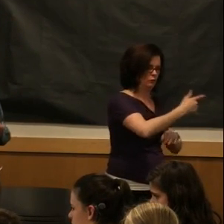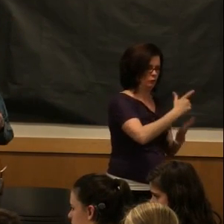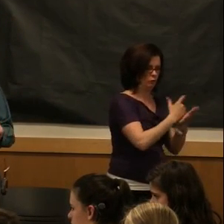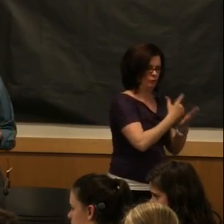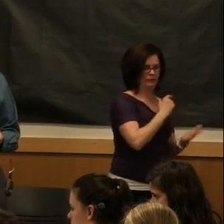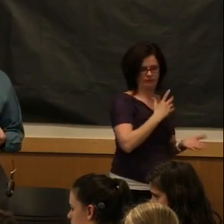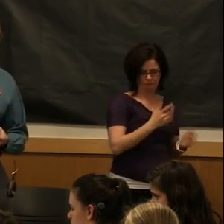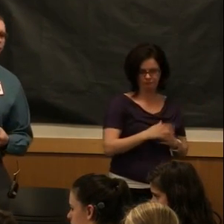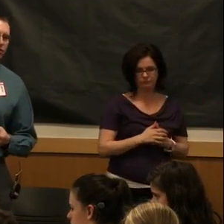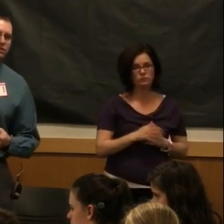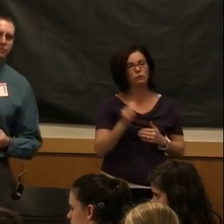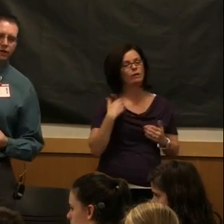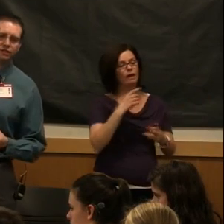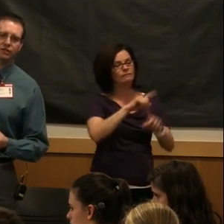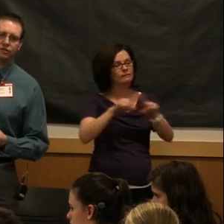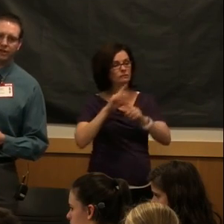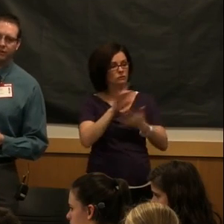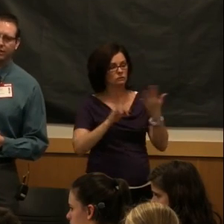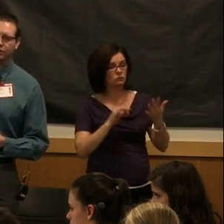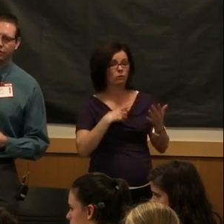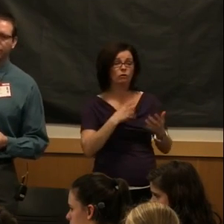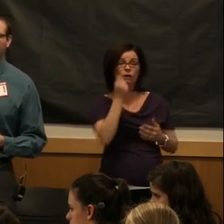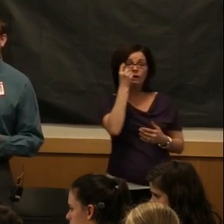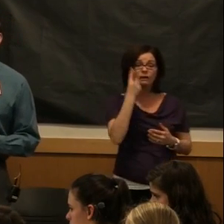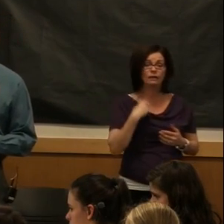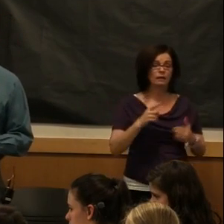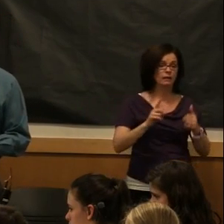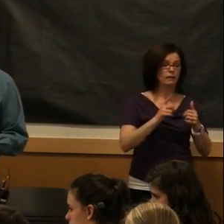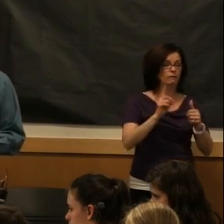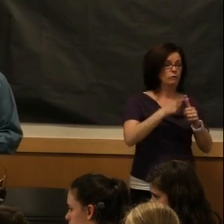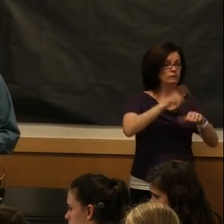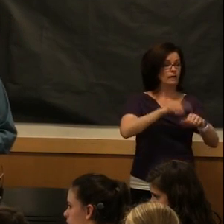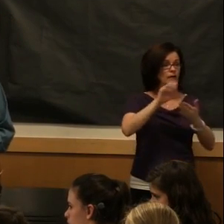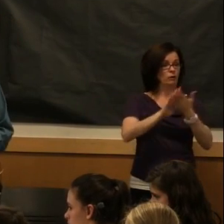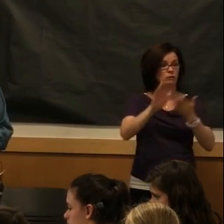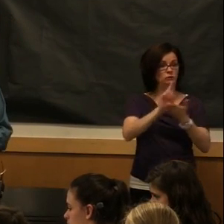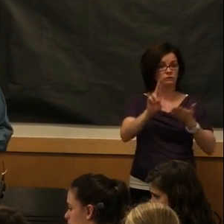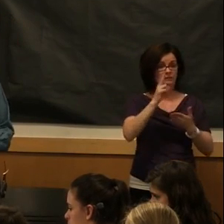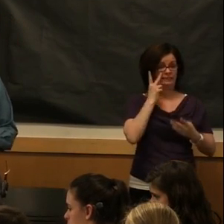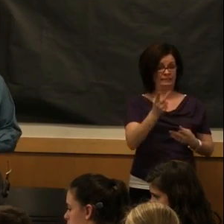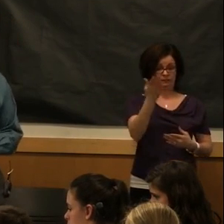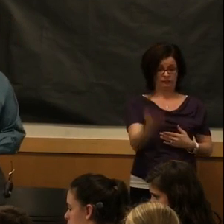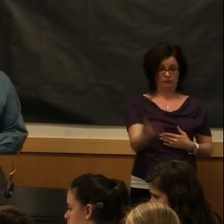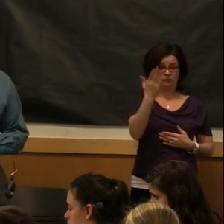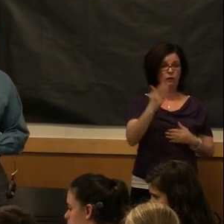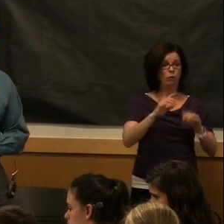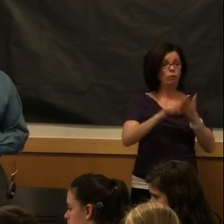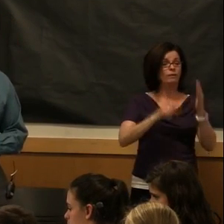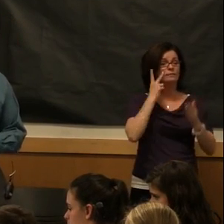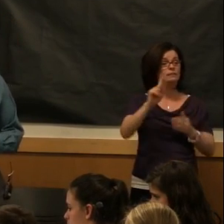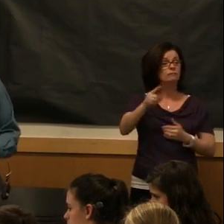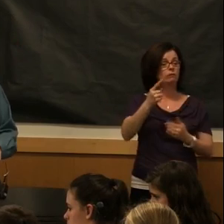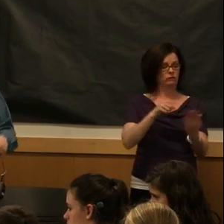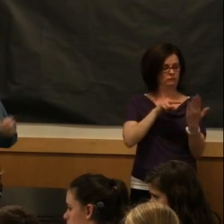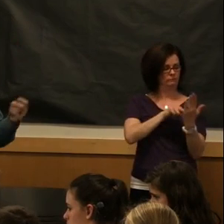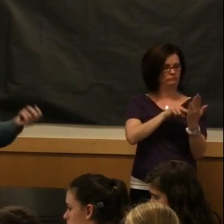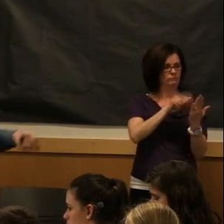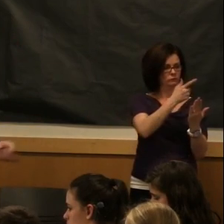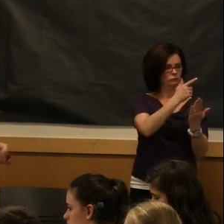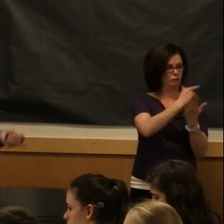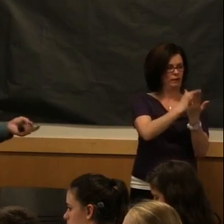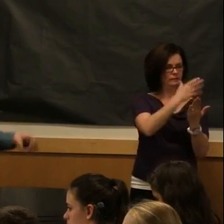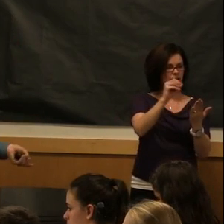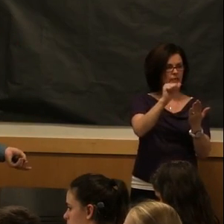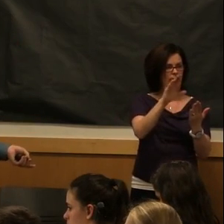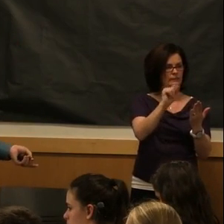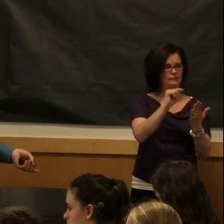and just know that your first impression that you're giving to colleges and universities is your grades and your GPA, and then we'll start looking at